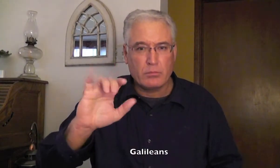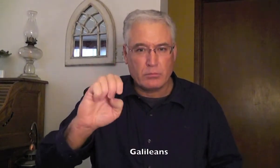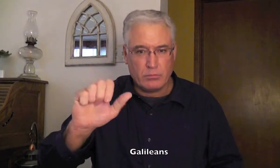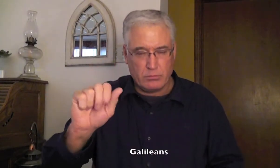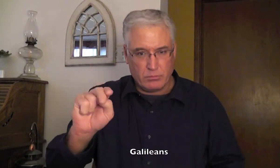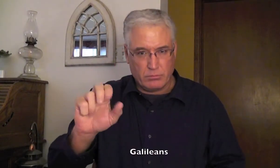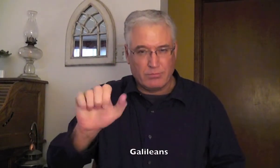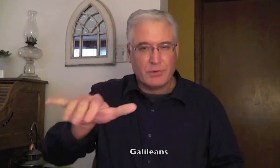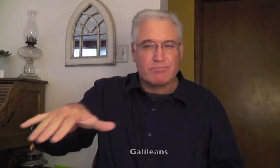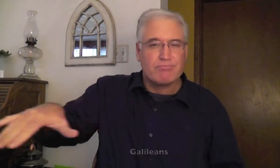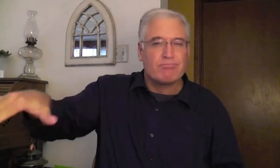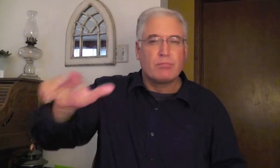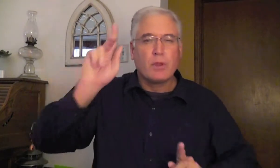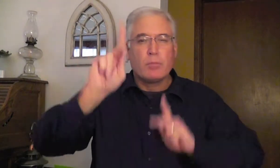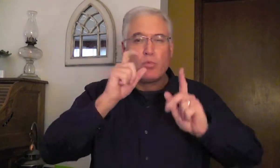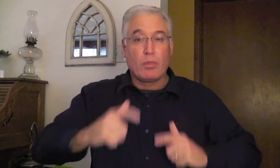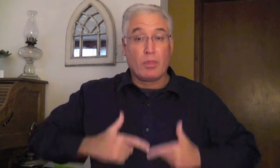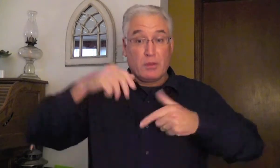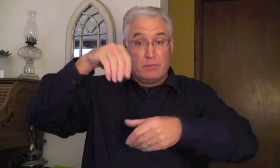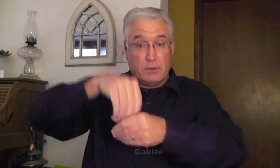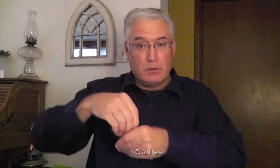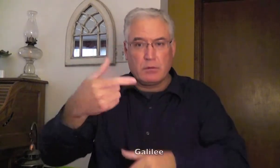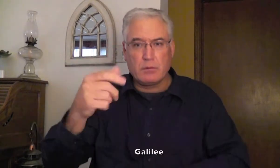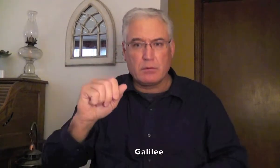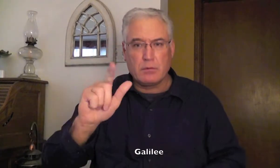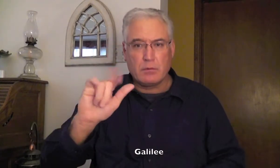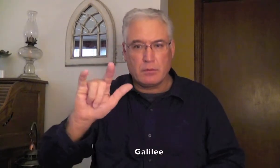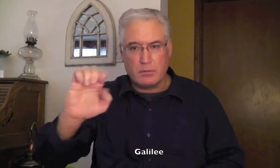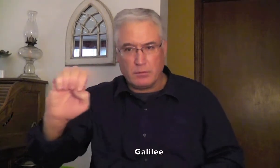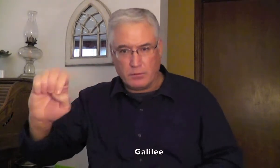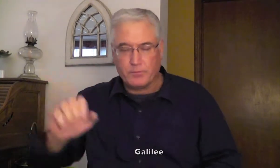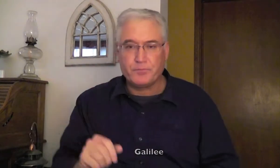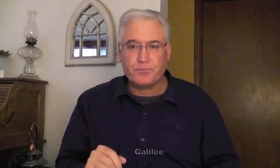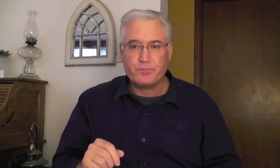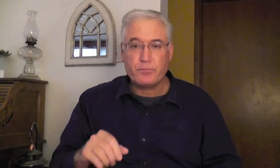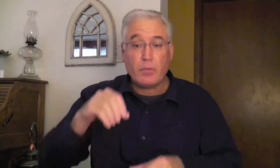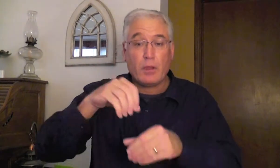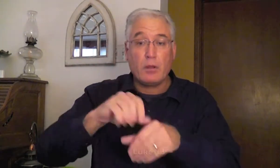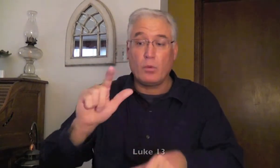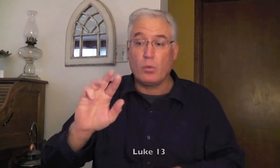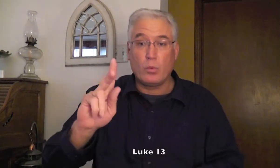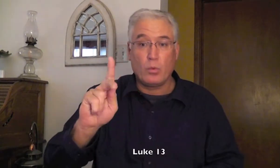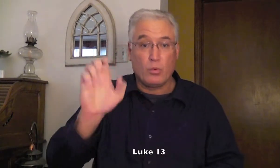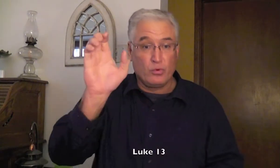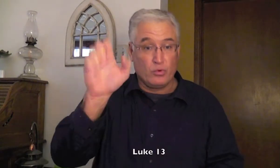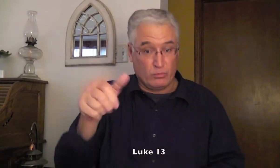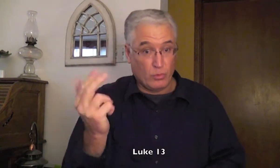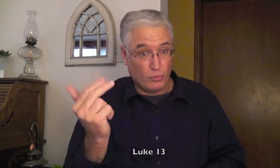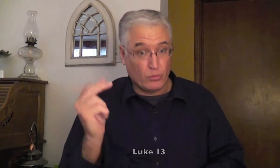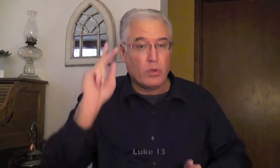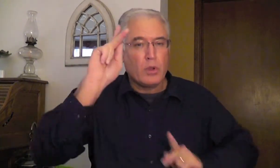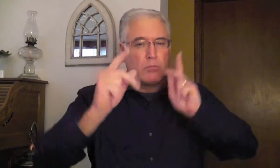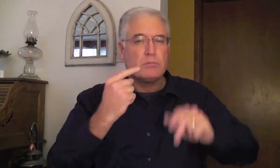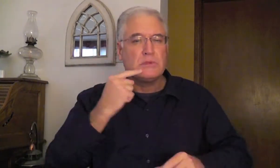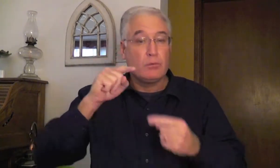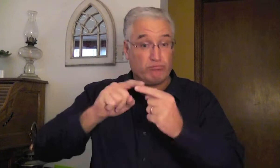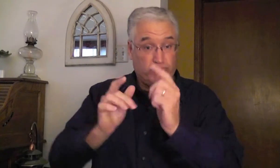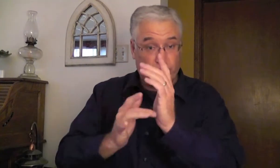killing the Galileans. And those are people who lived in Galilee. And in Luke chapter 13,